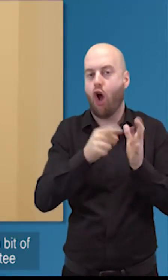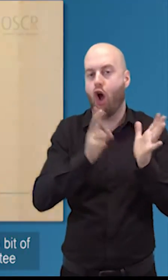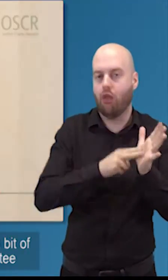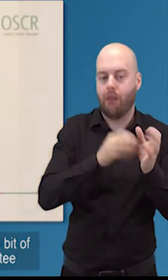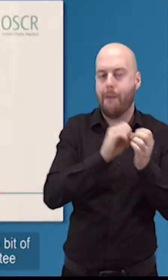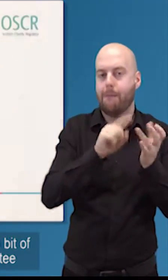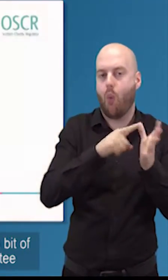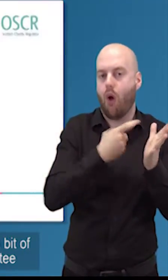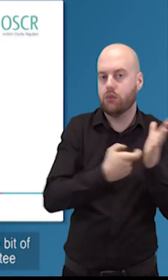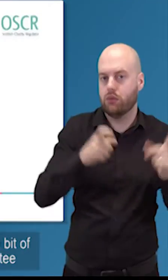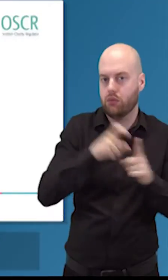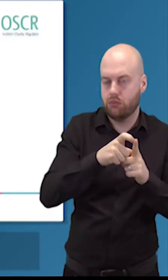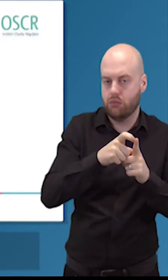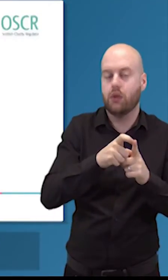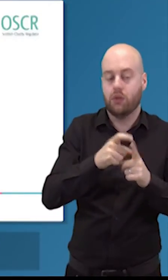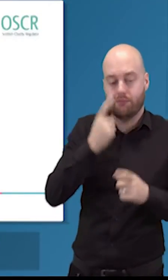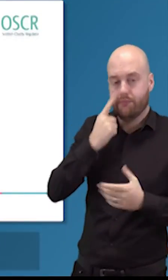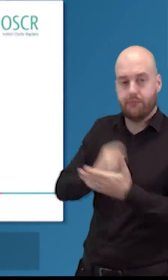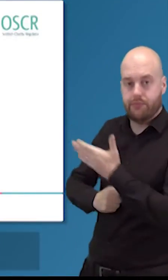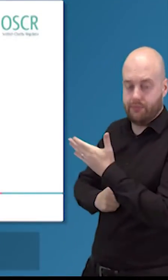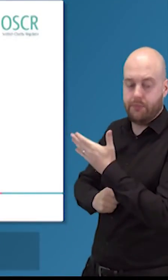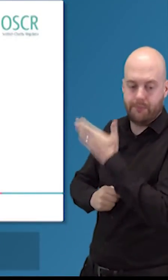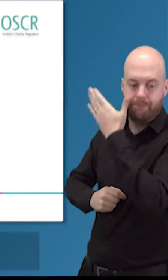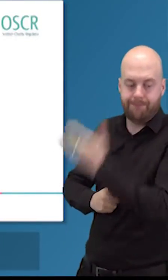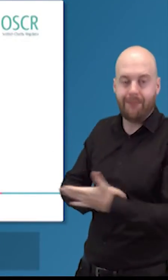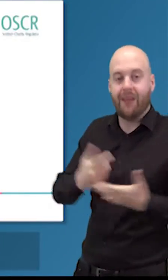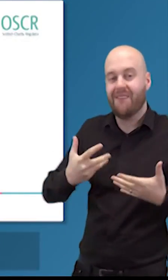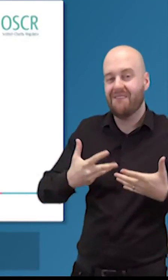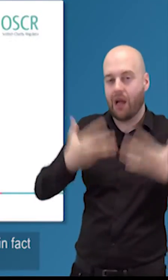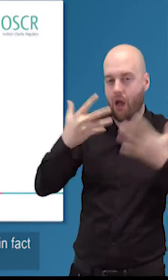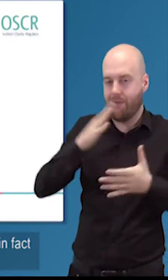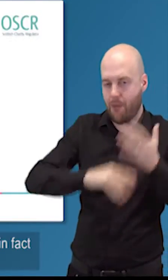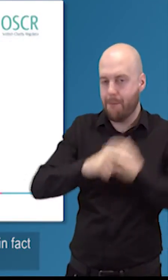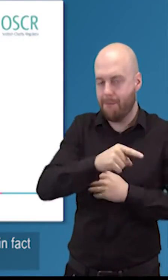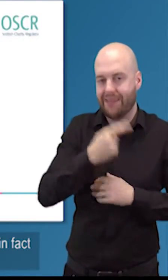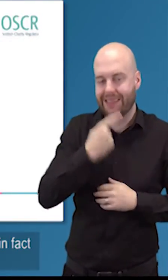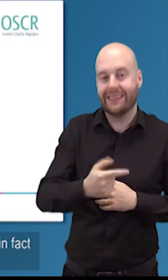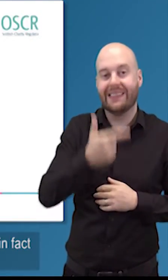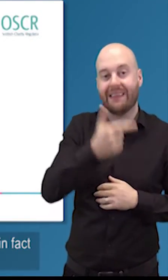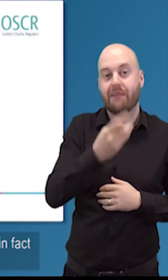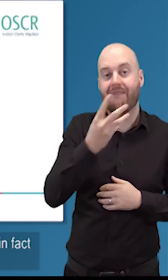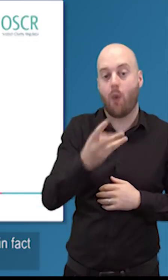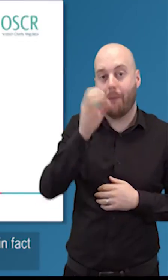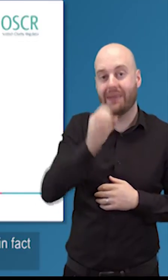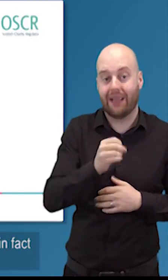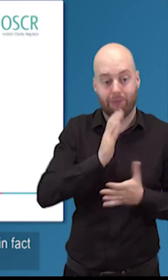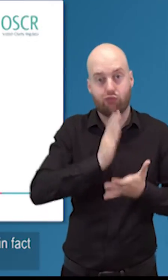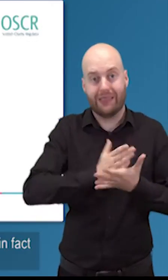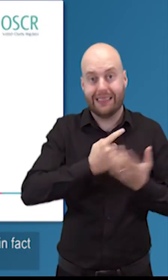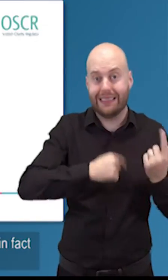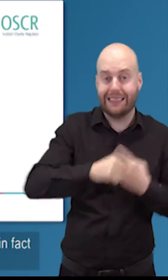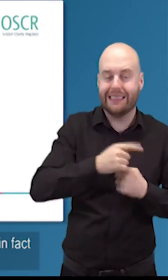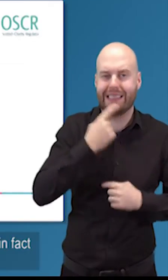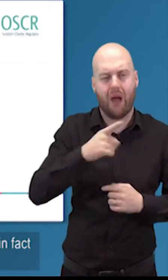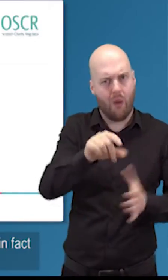on a charity trustee recruitment and some interesting figures there you've got 74 of charity